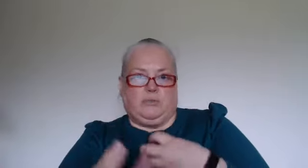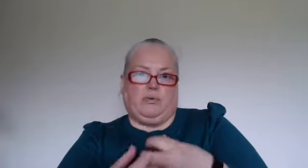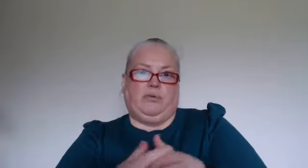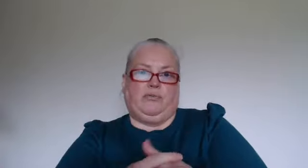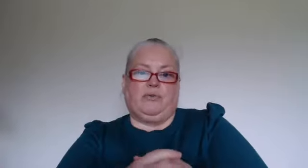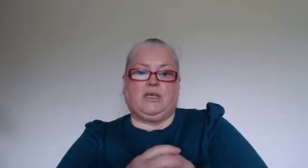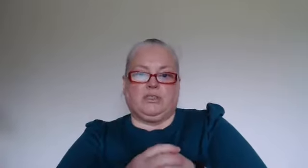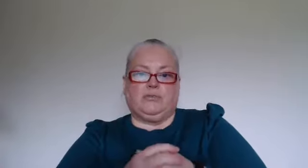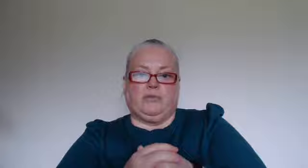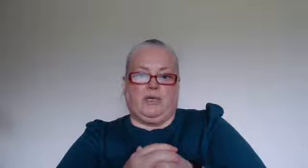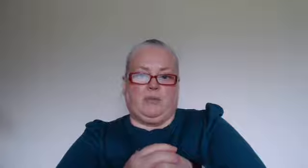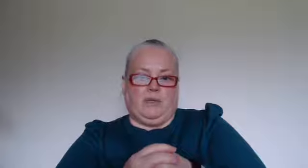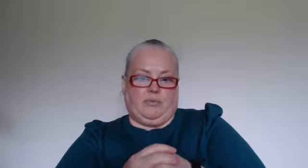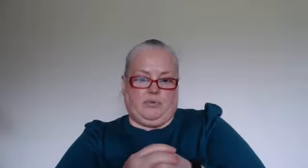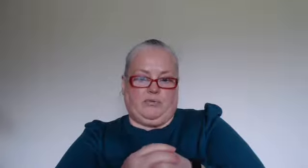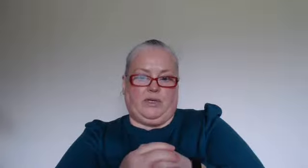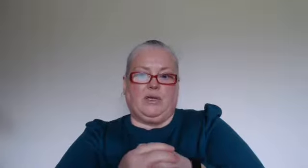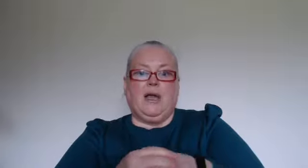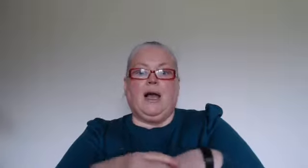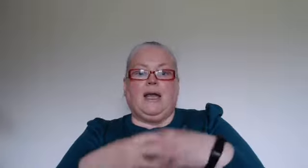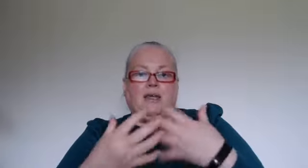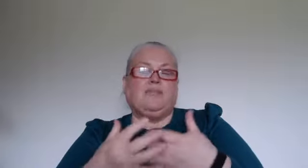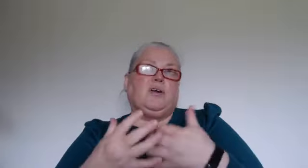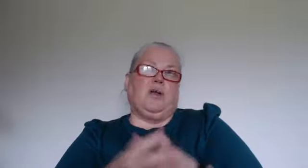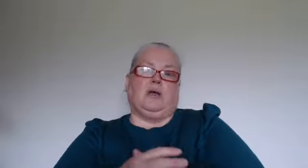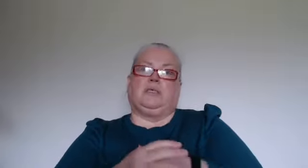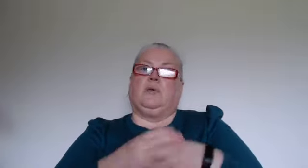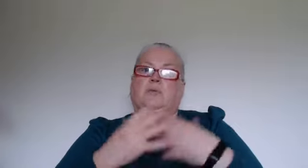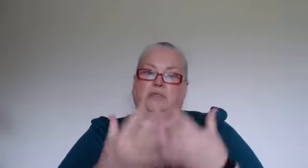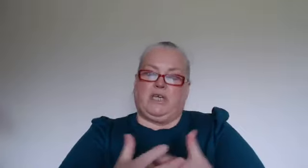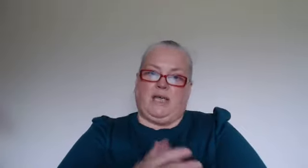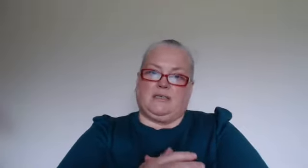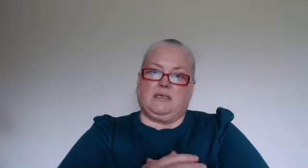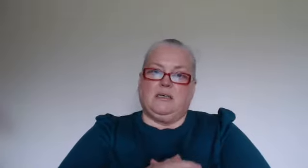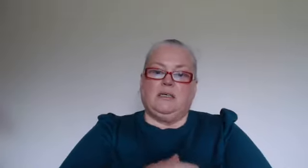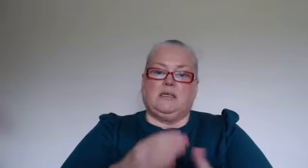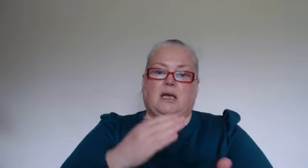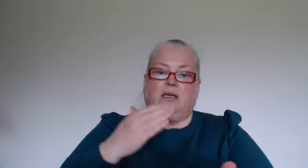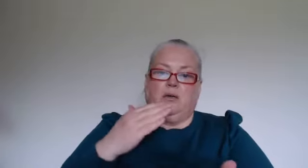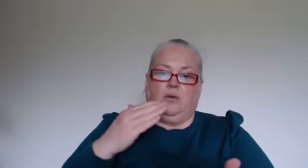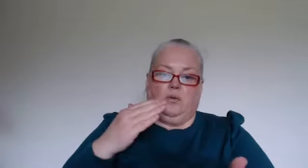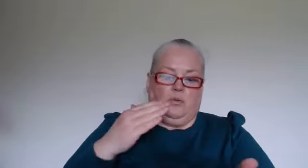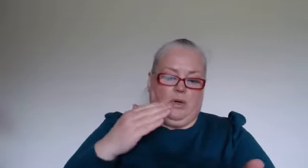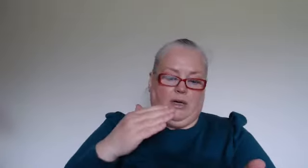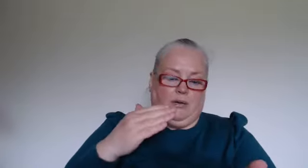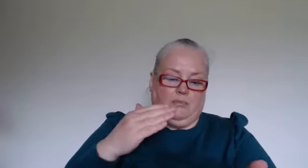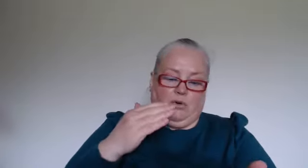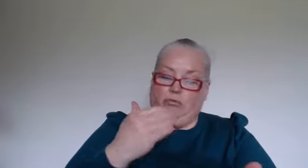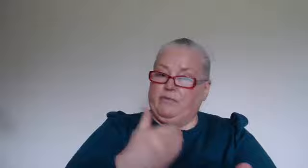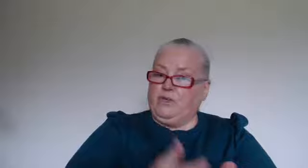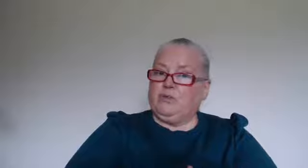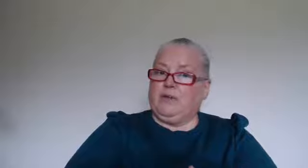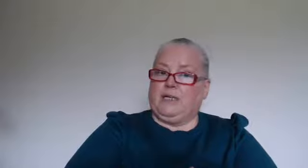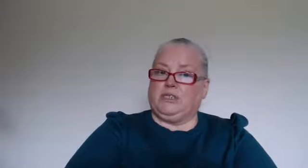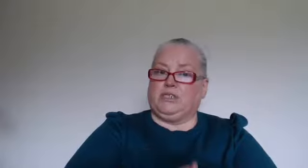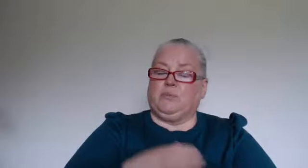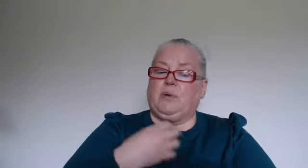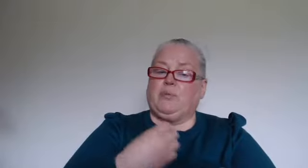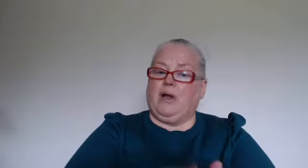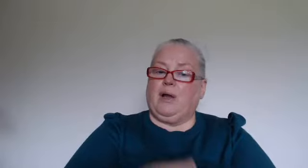improve. They should really be improving and if they're not I would suggest that you review the relationship and perhaps